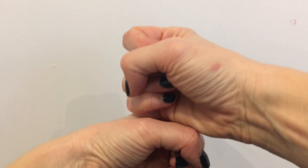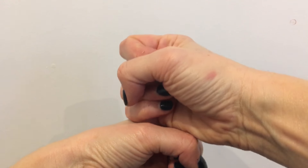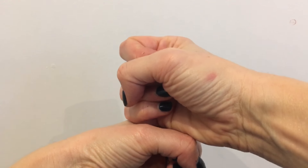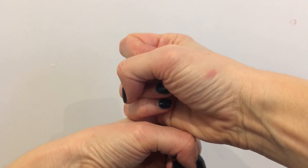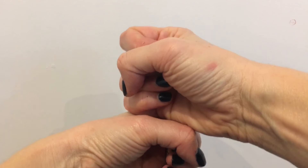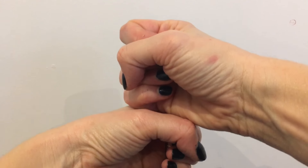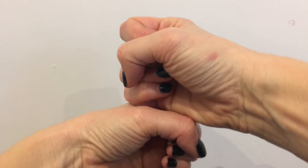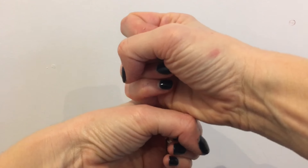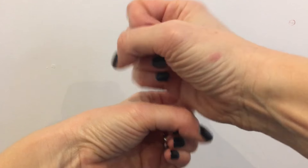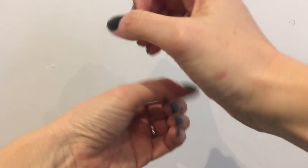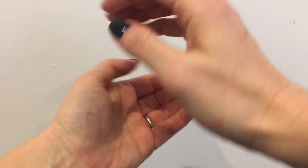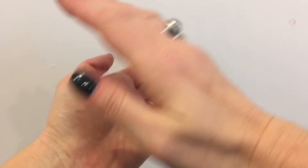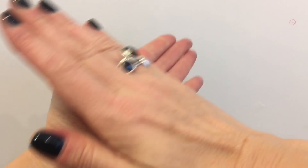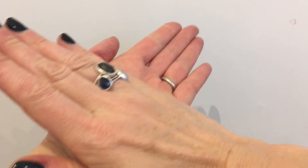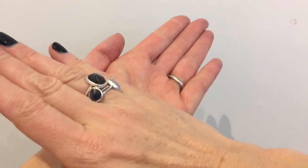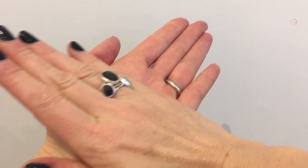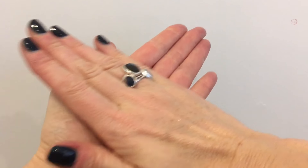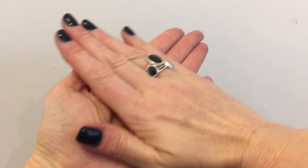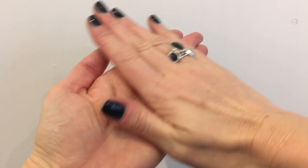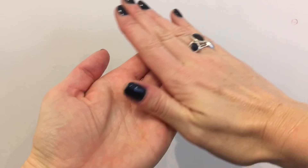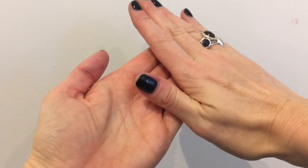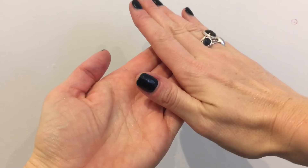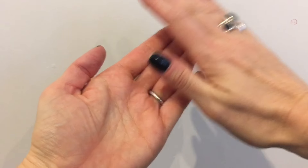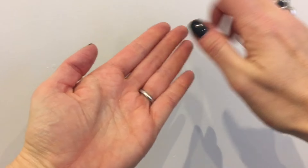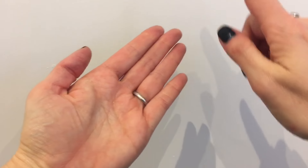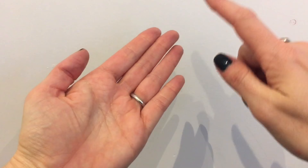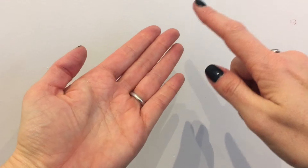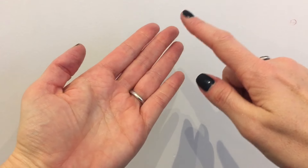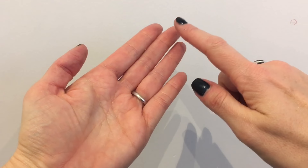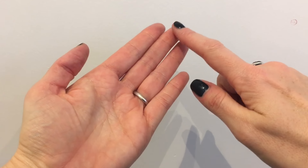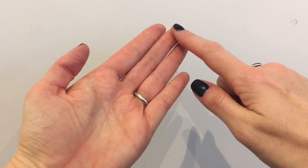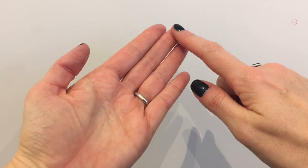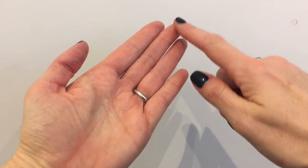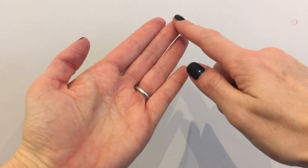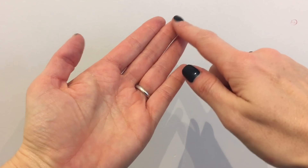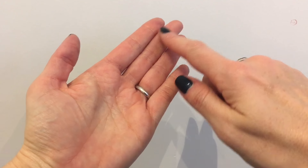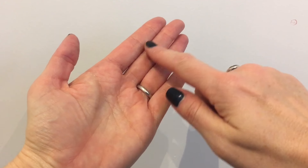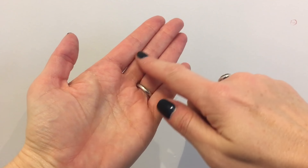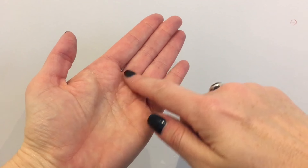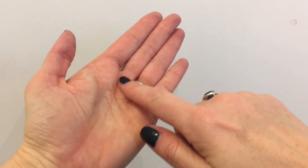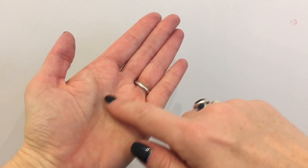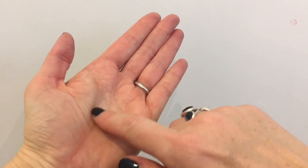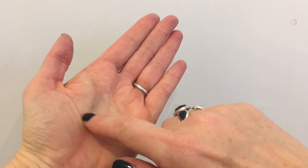H I J